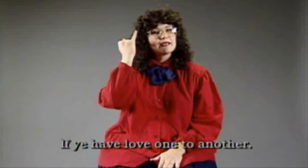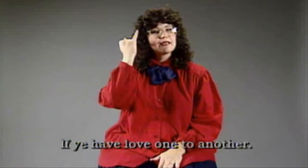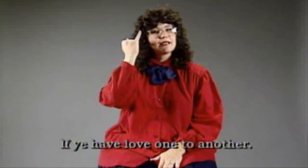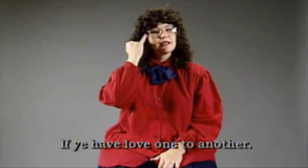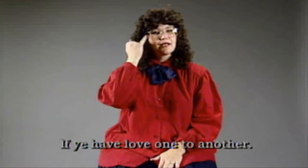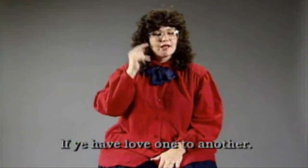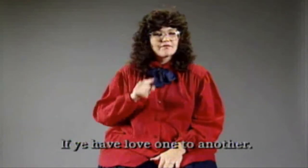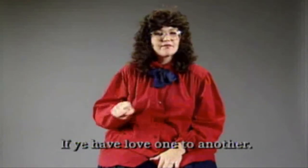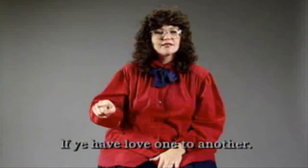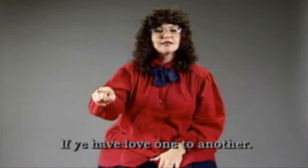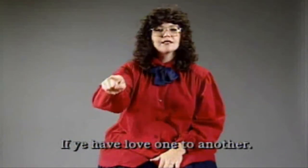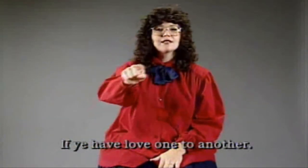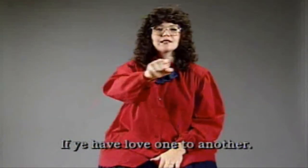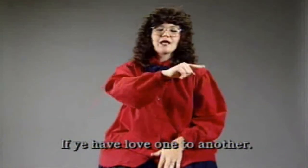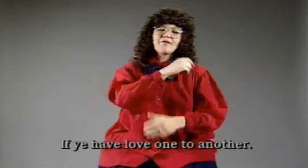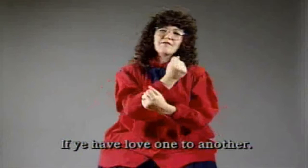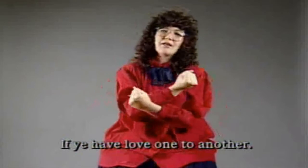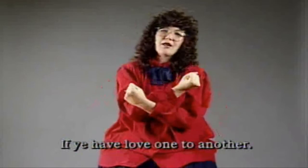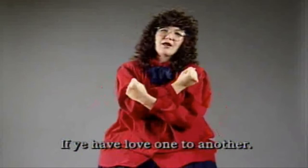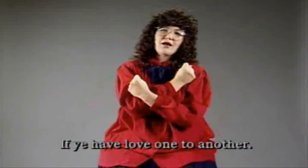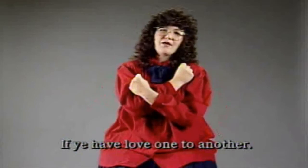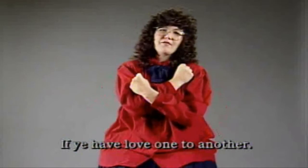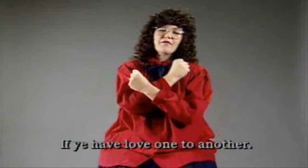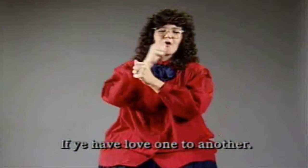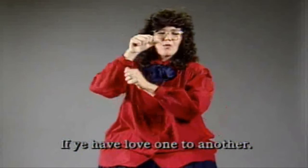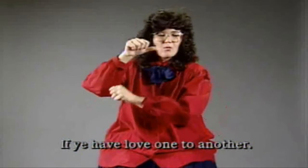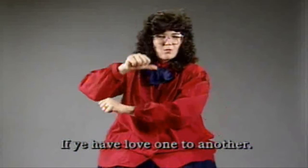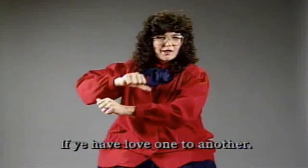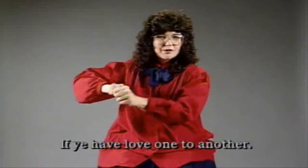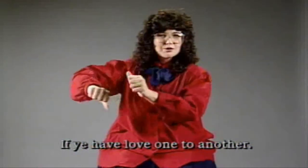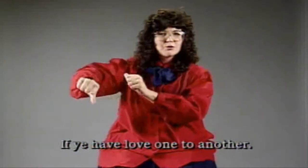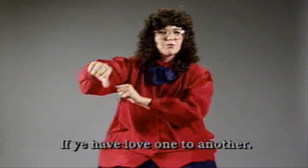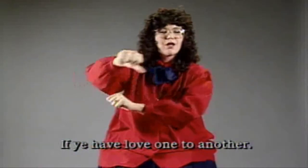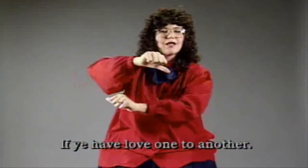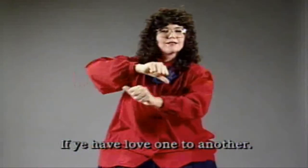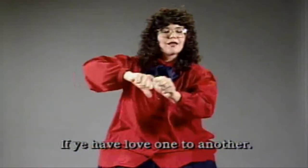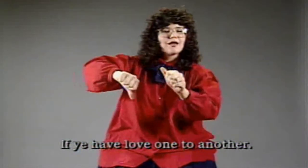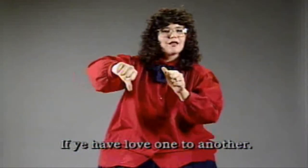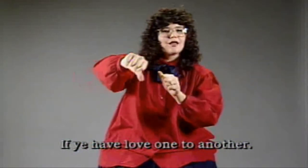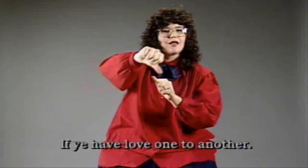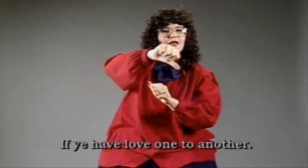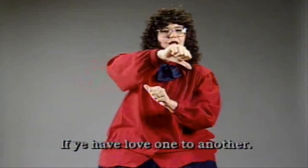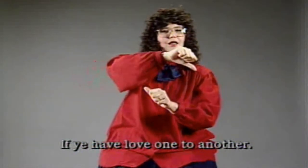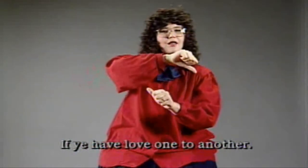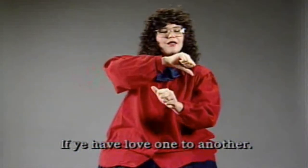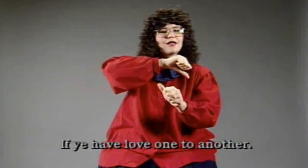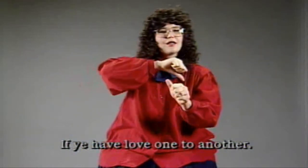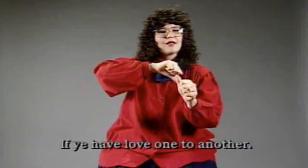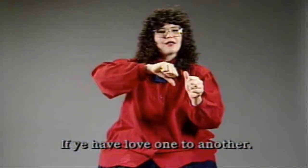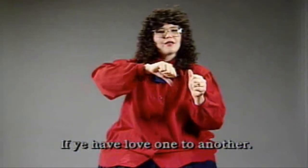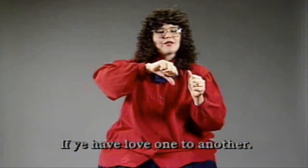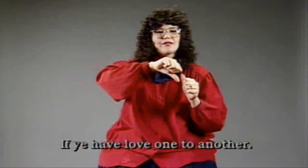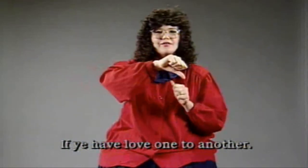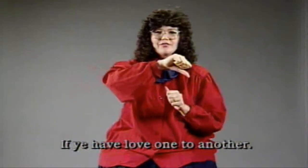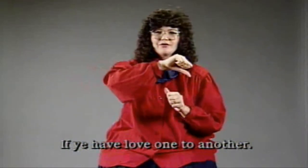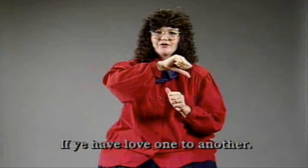if ye have loved one to another.